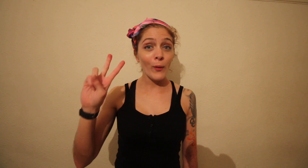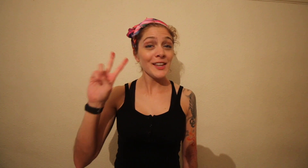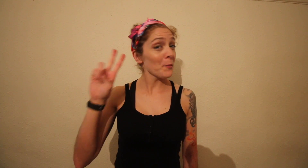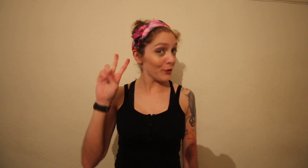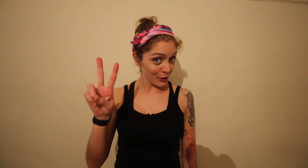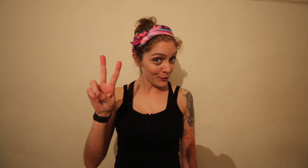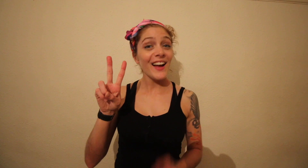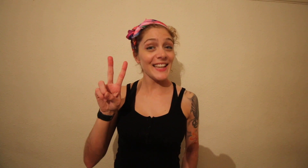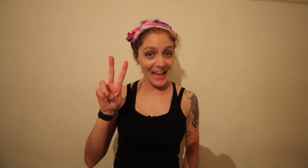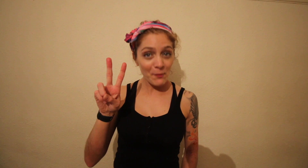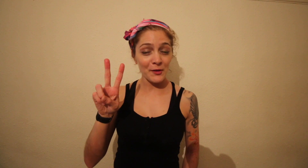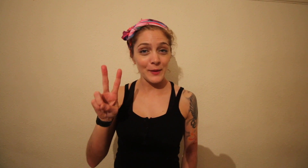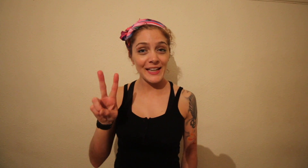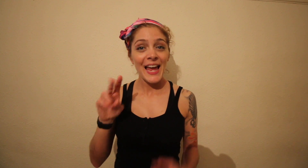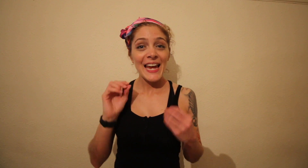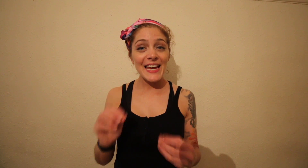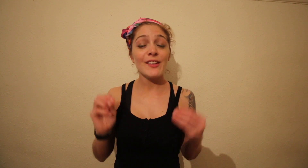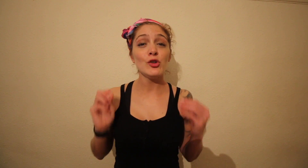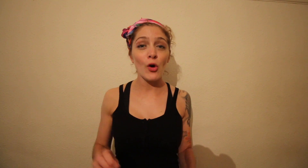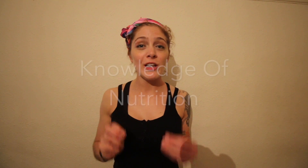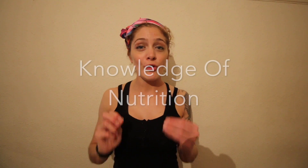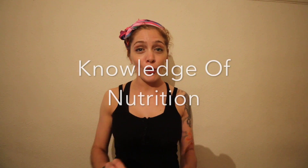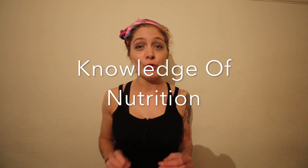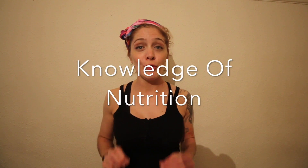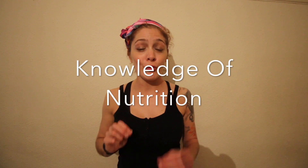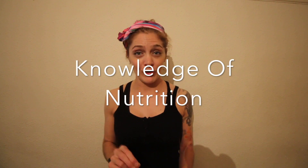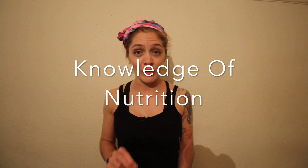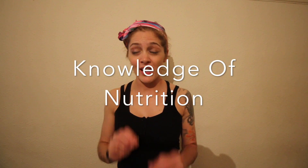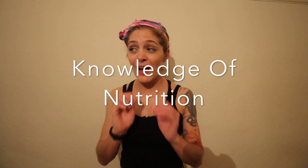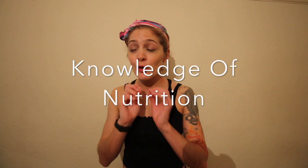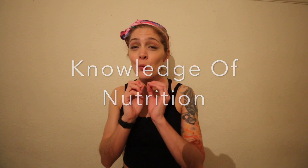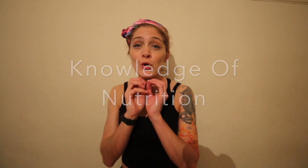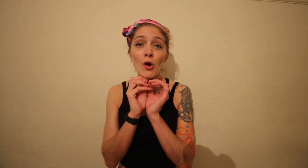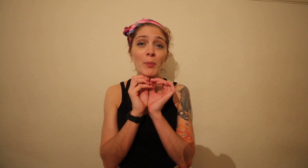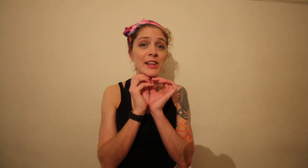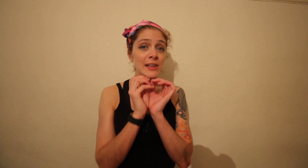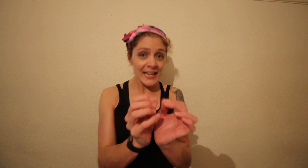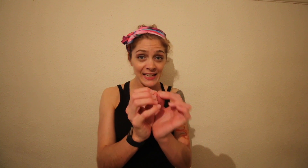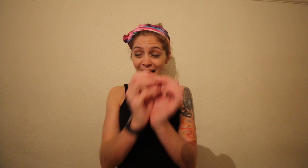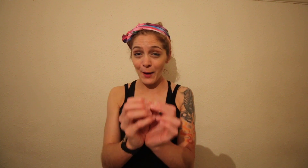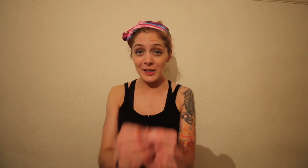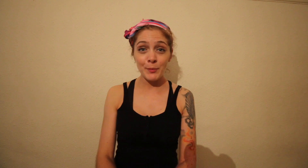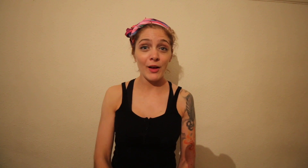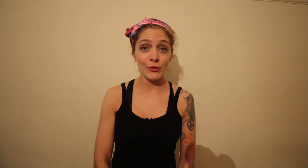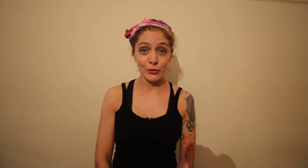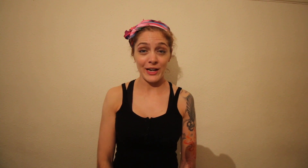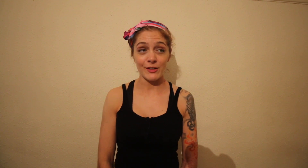Point number two I can count this week is knowledge of nutrition. Now you would not believe how many personal trainers